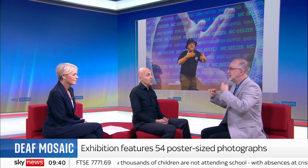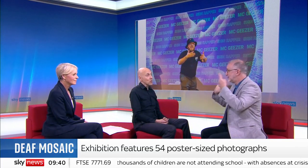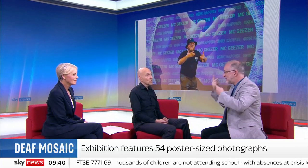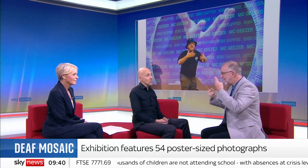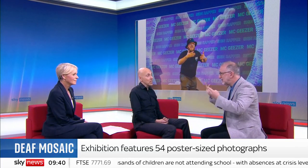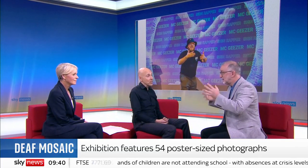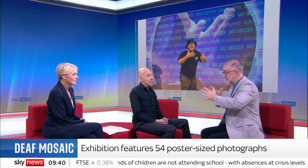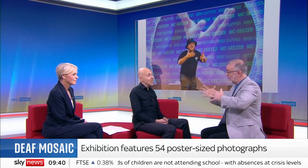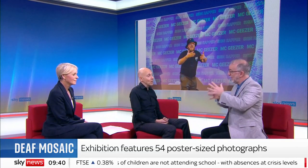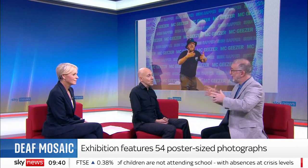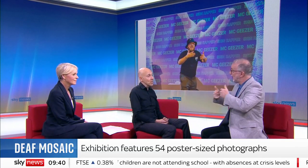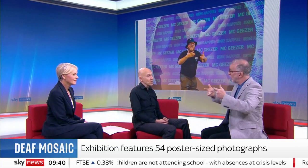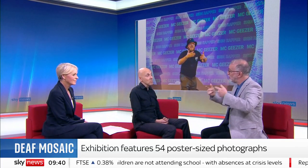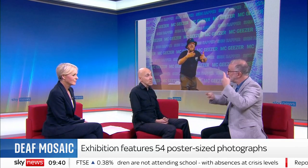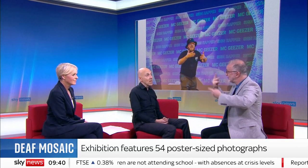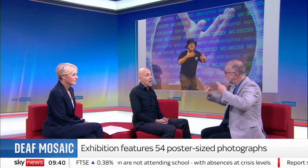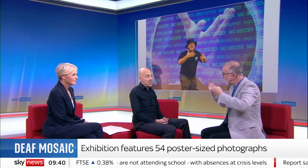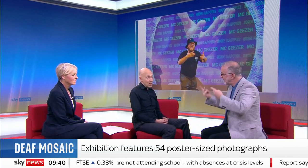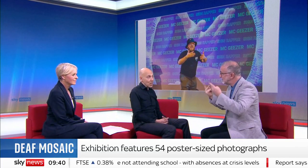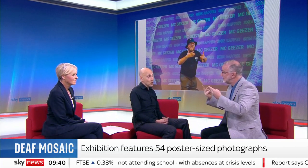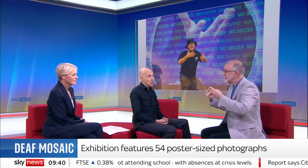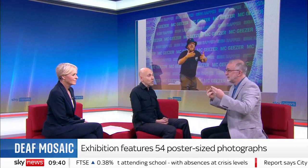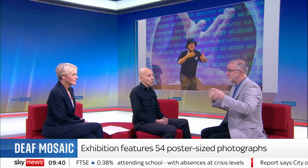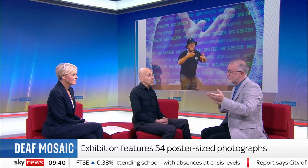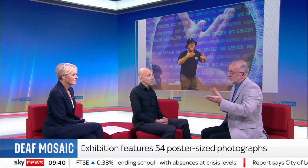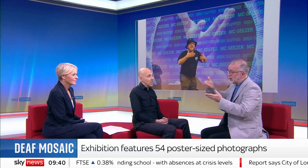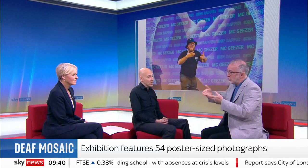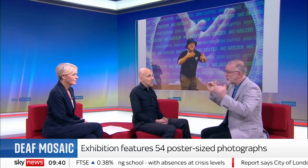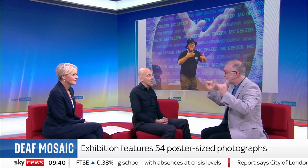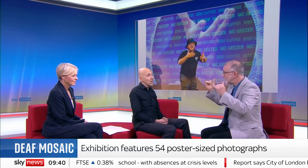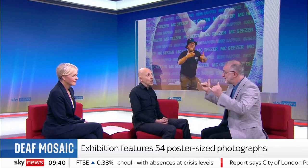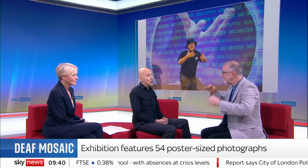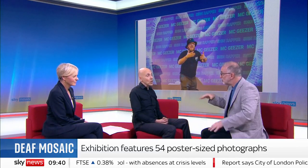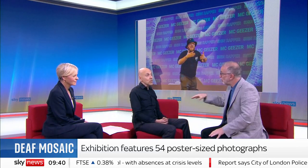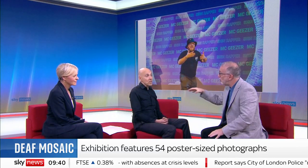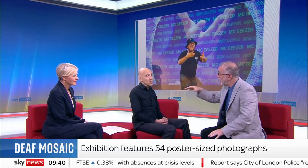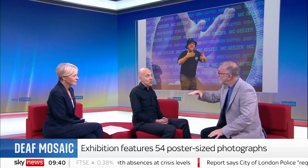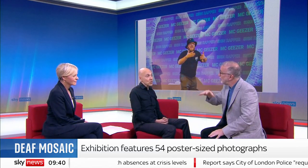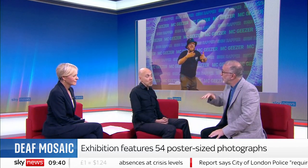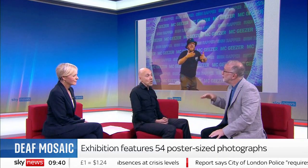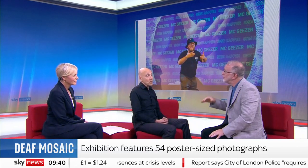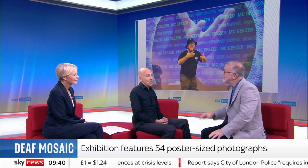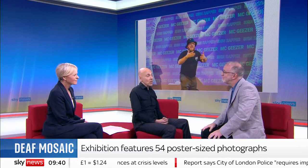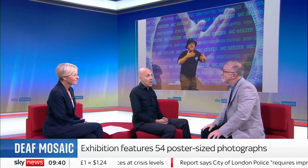They're a group of DJs and MGs and sign language performers and singers who go to festivals all over the UK.